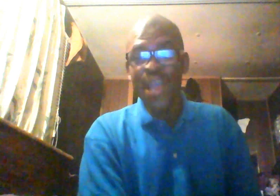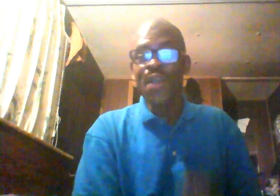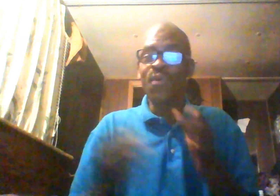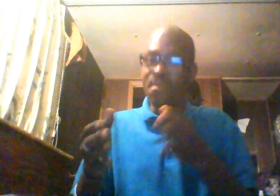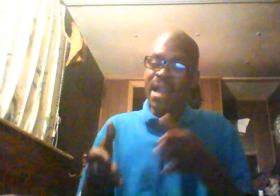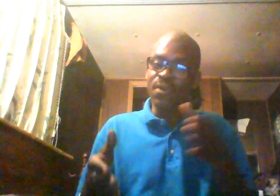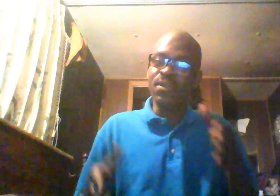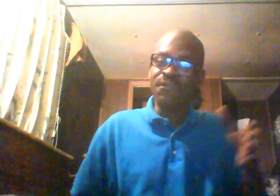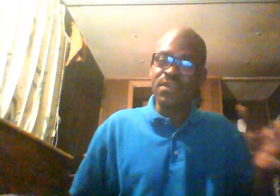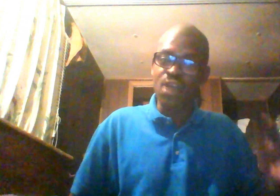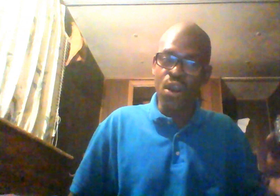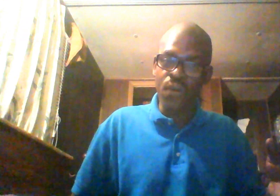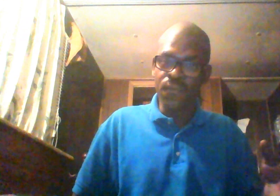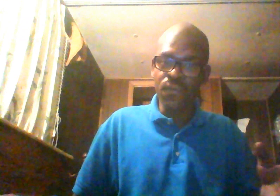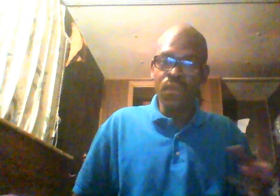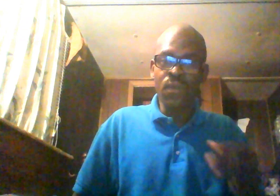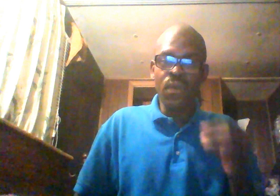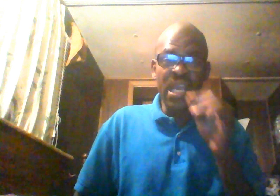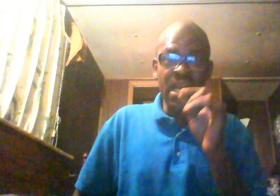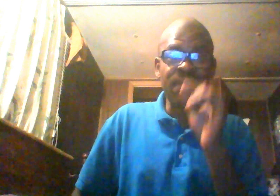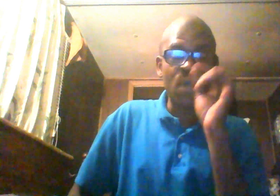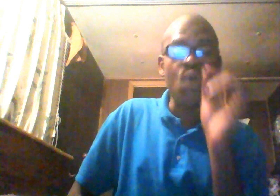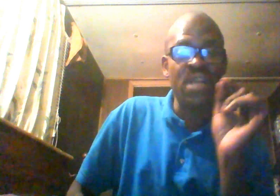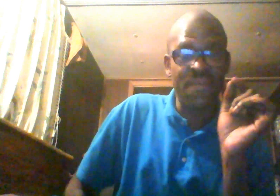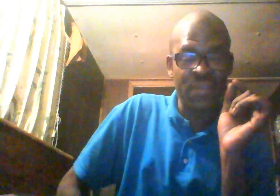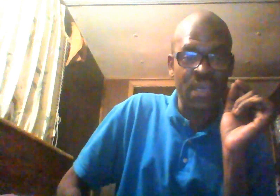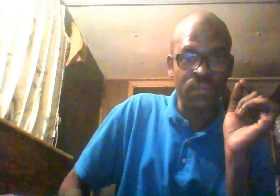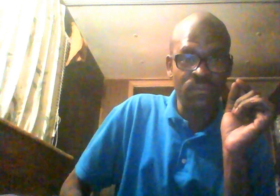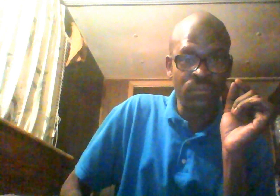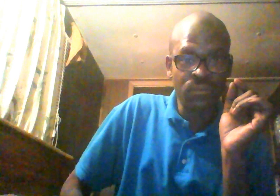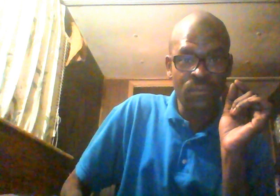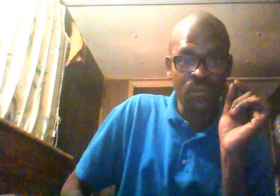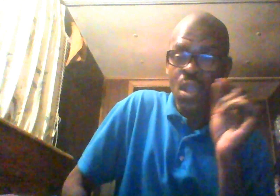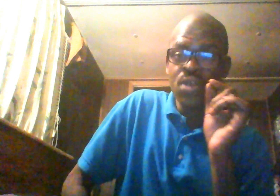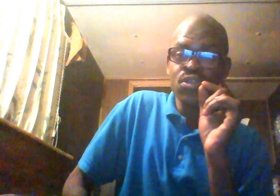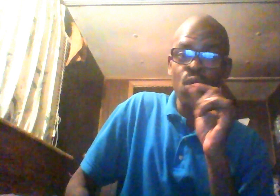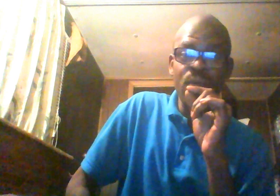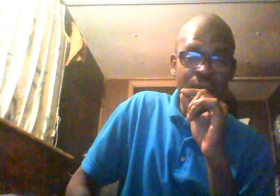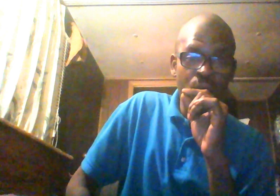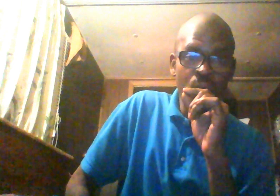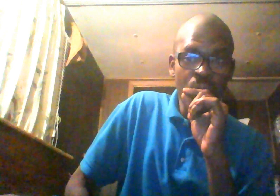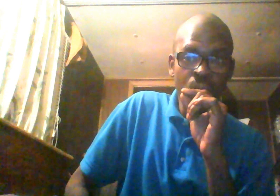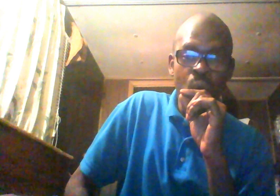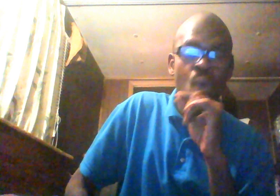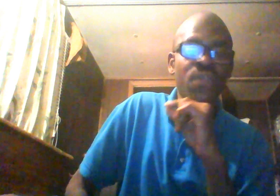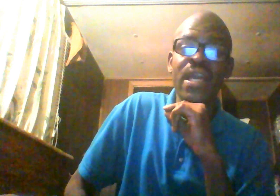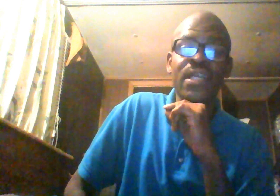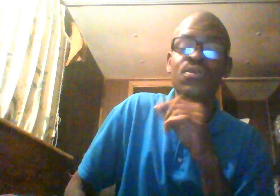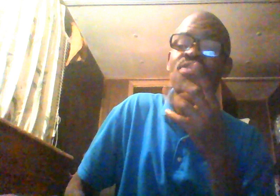So, when Michael left this earth. He left owning everything. So, now, only thing they can do is try